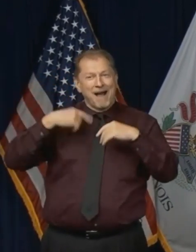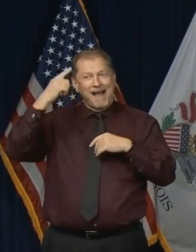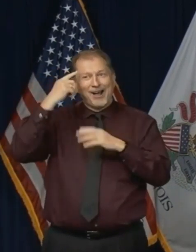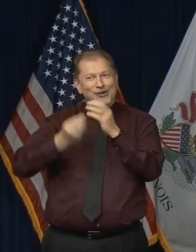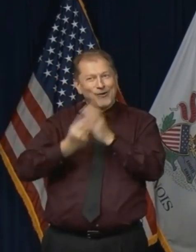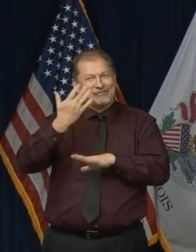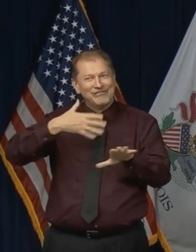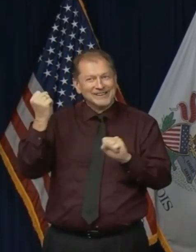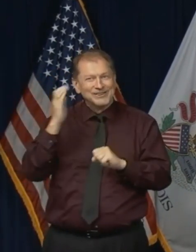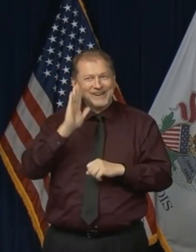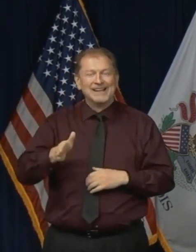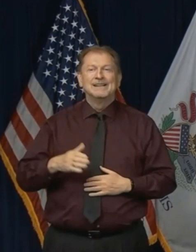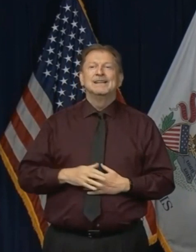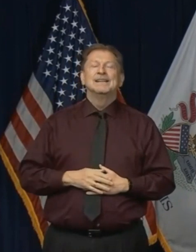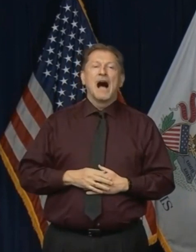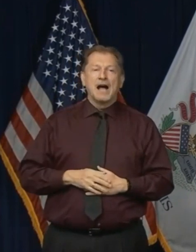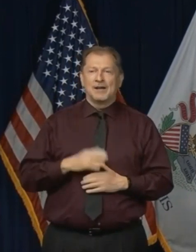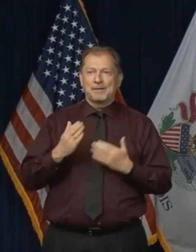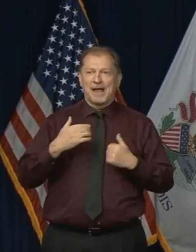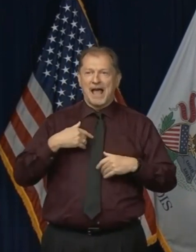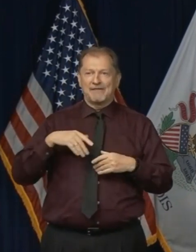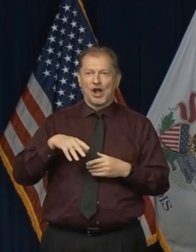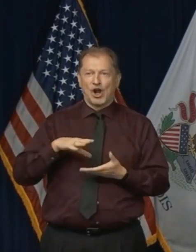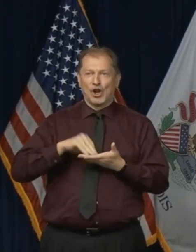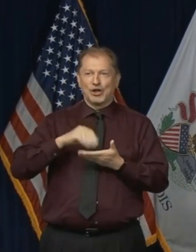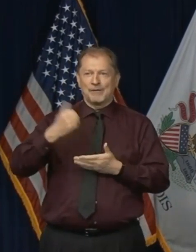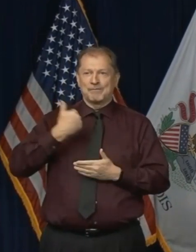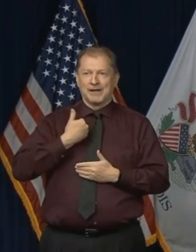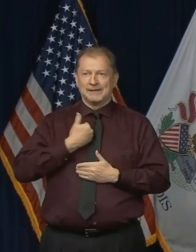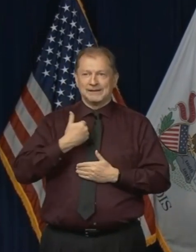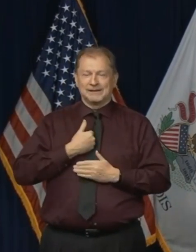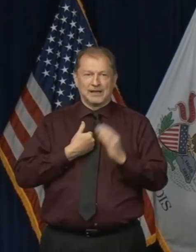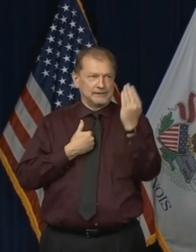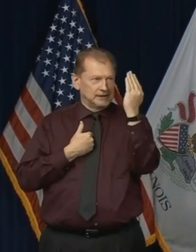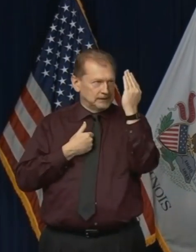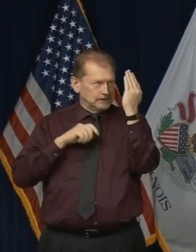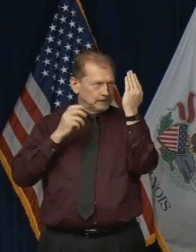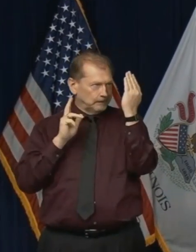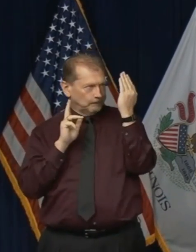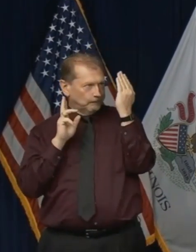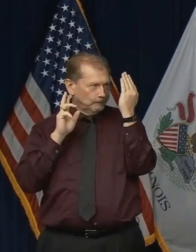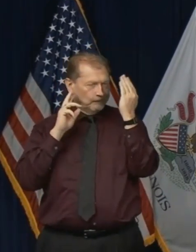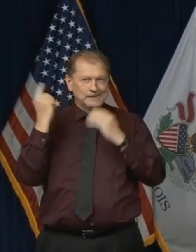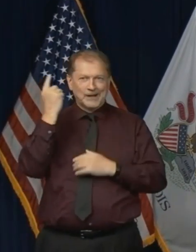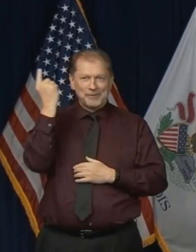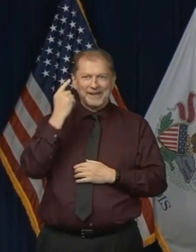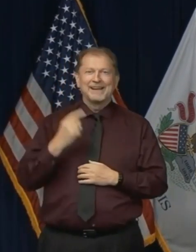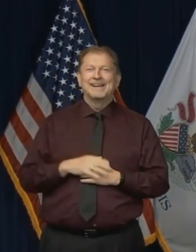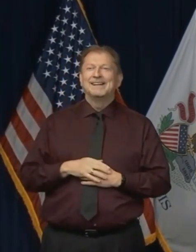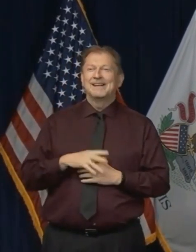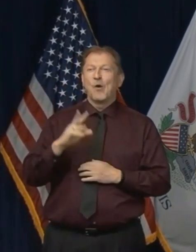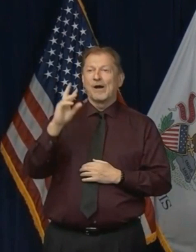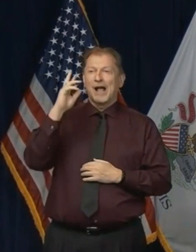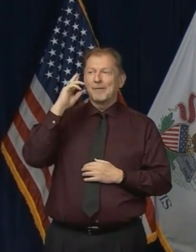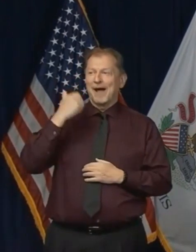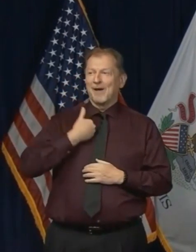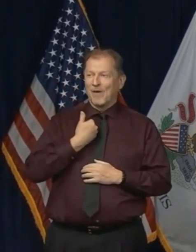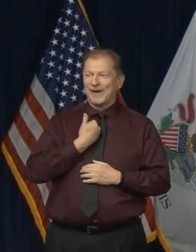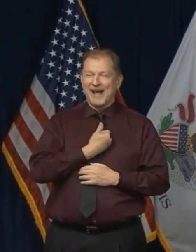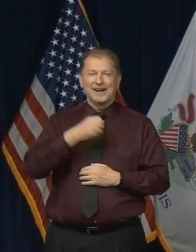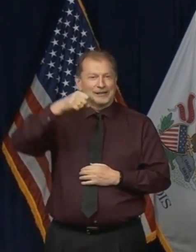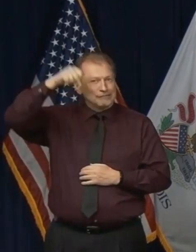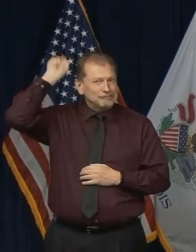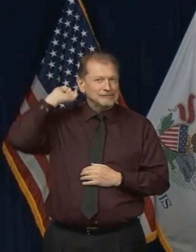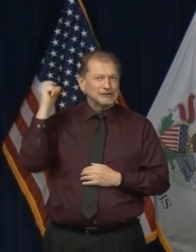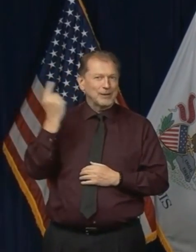maybe I'll learn how to use a Flobie or something else to cut my own hair. But look,